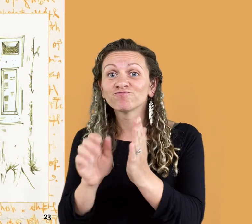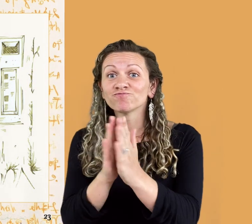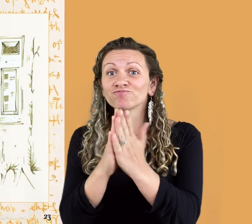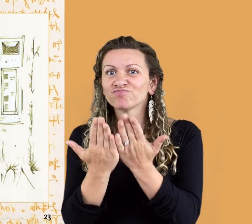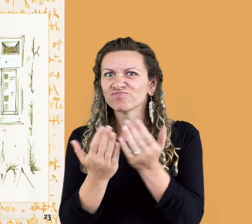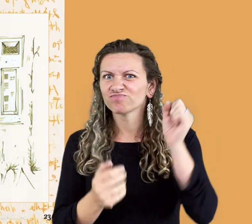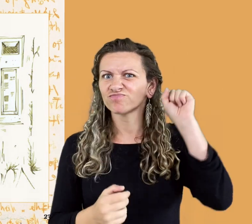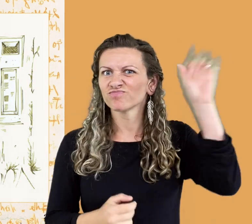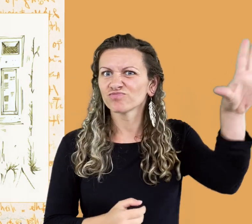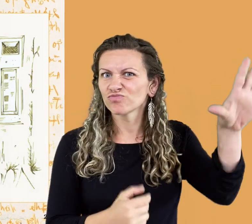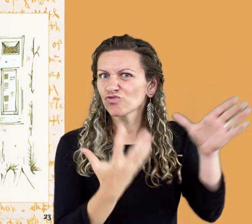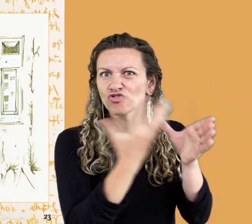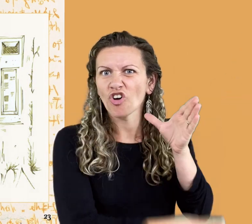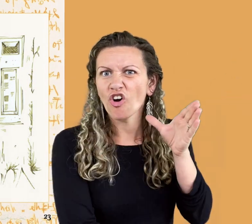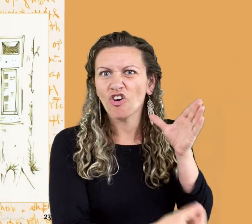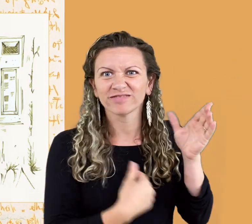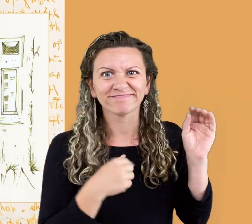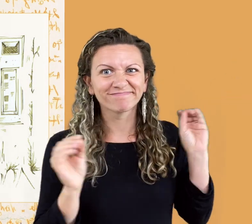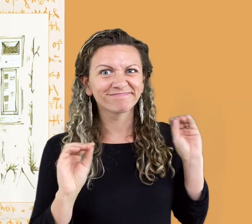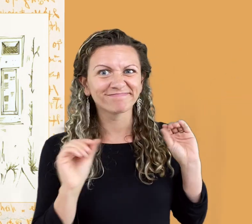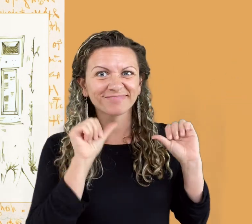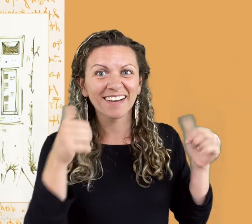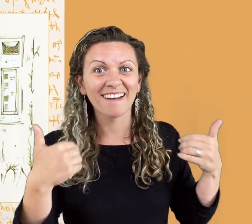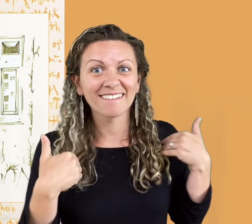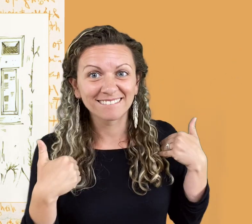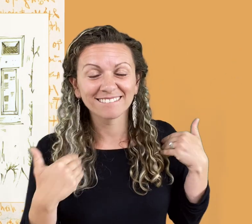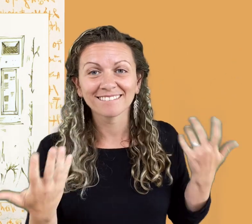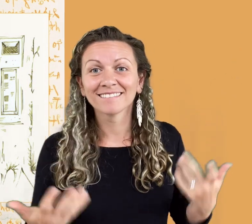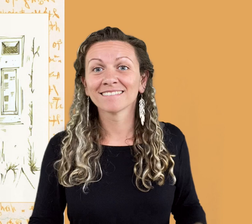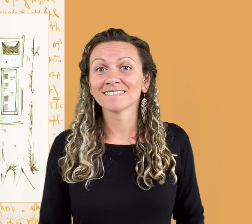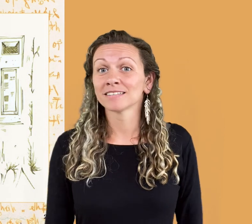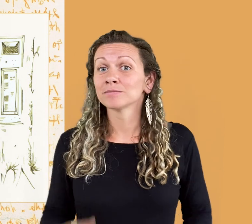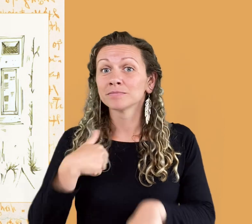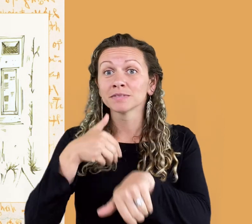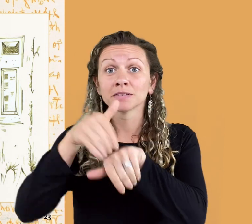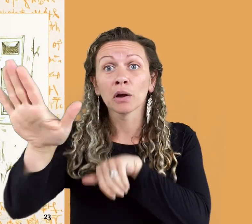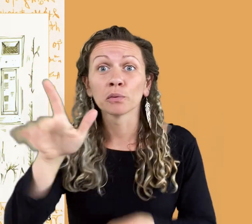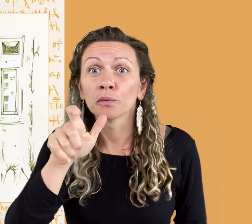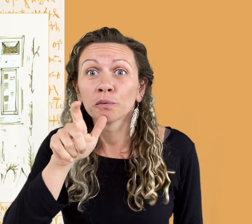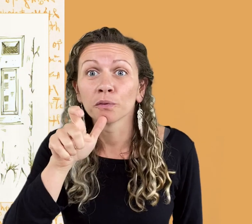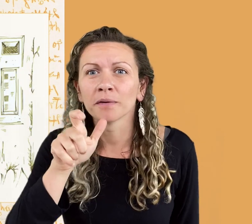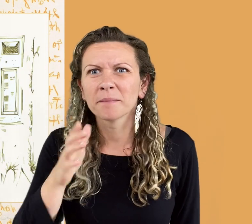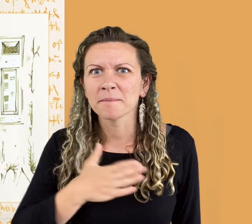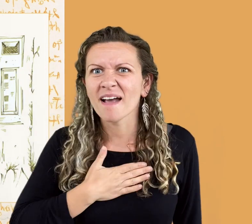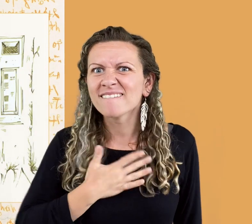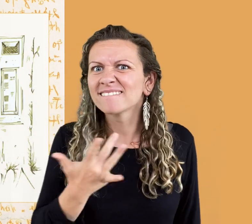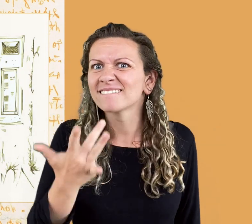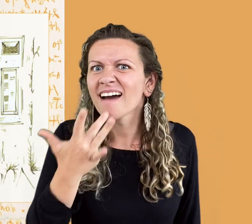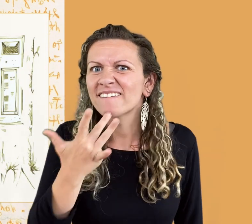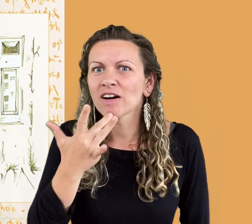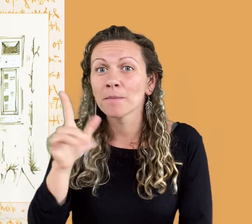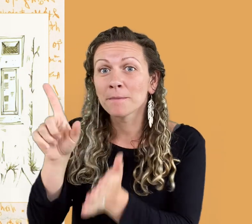So, it's gone. I sent it to my favorite publisher.